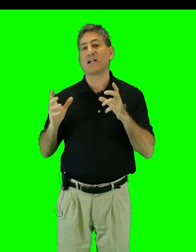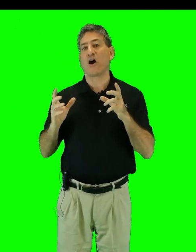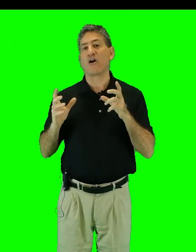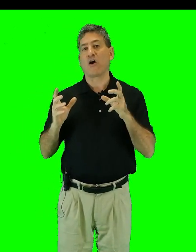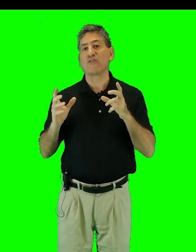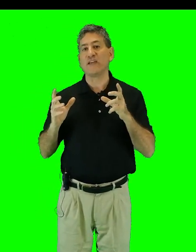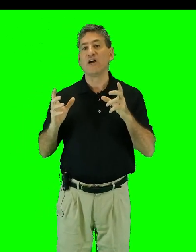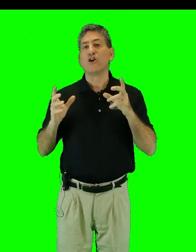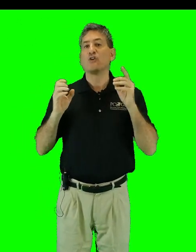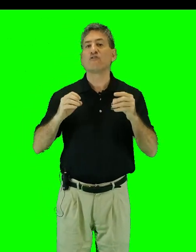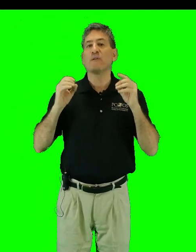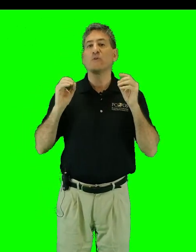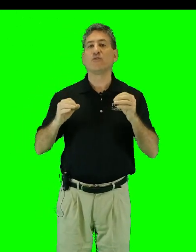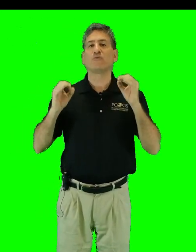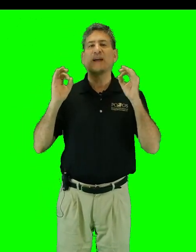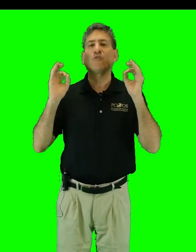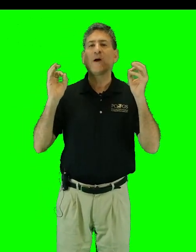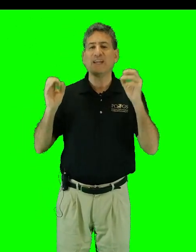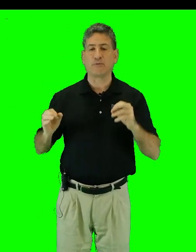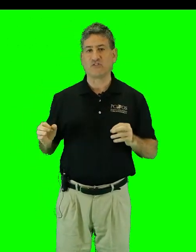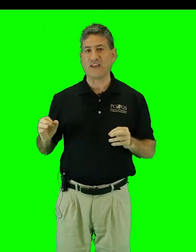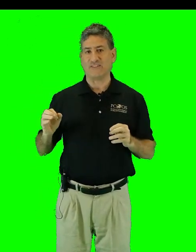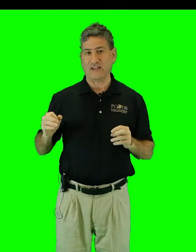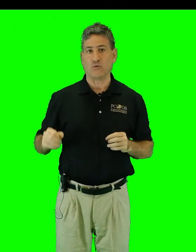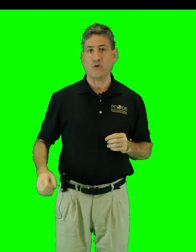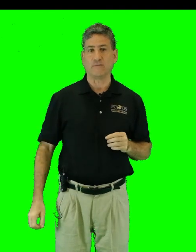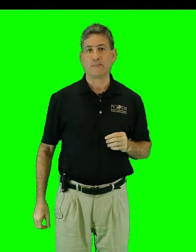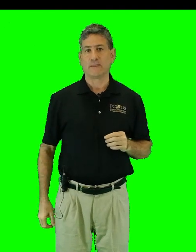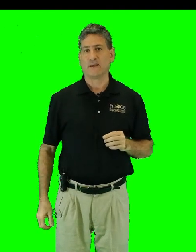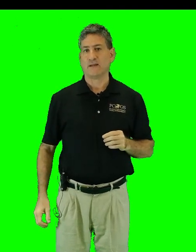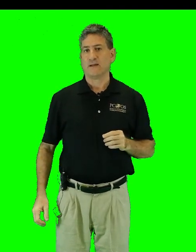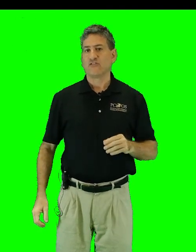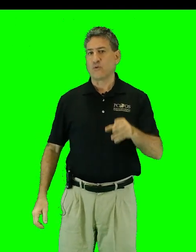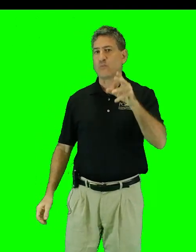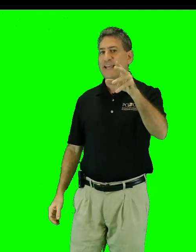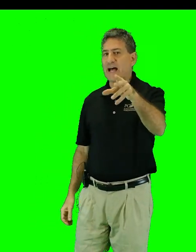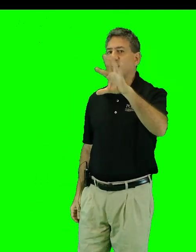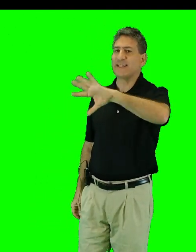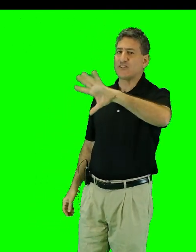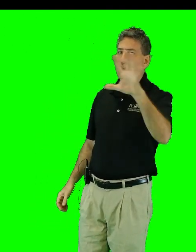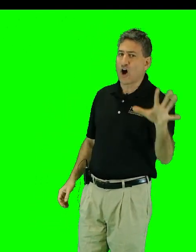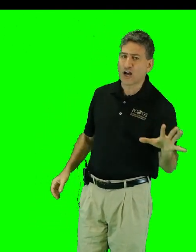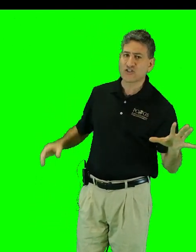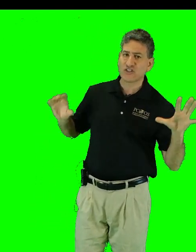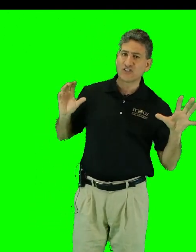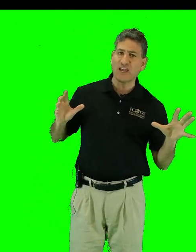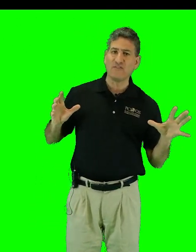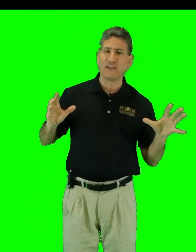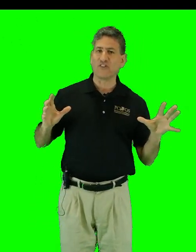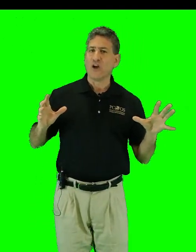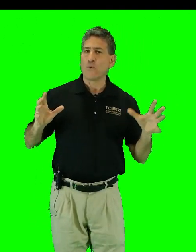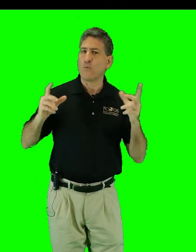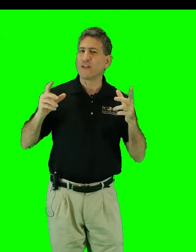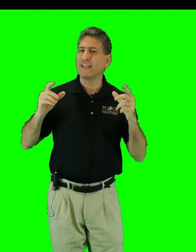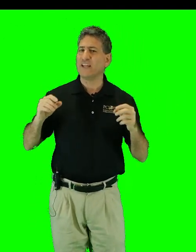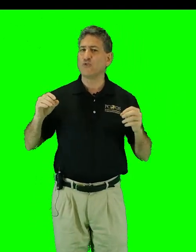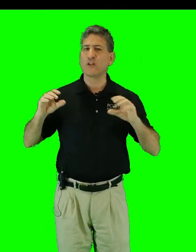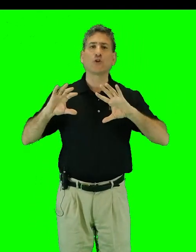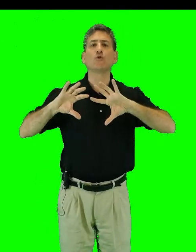Harvey could have been reduced by 20% end quote. So as we calculate the costs and savings we really need to include